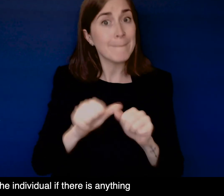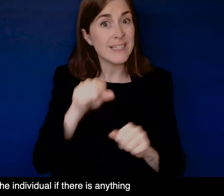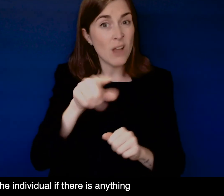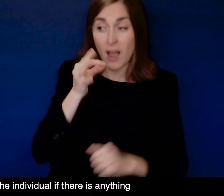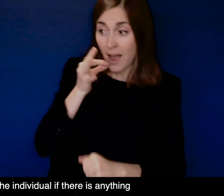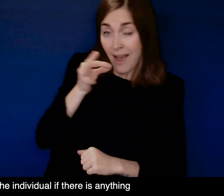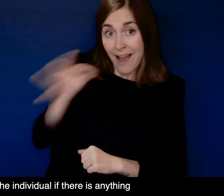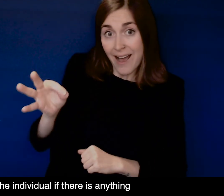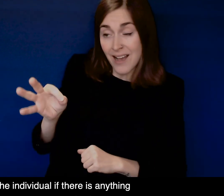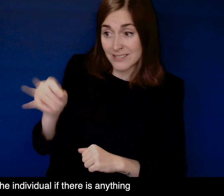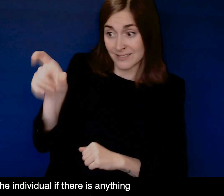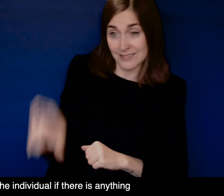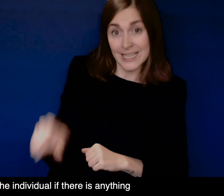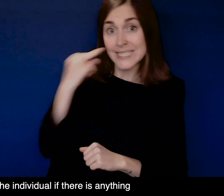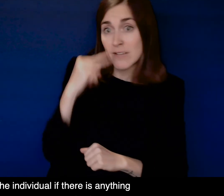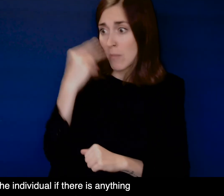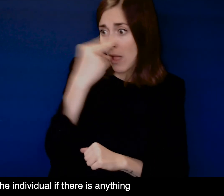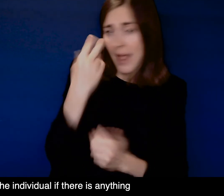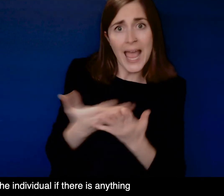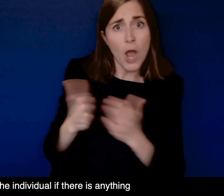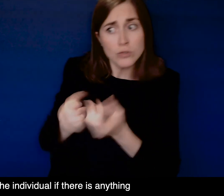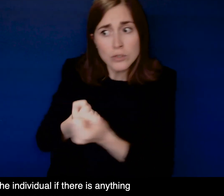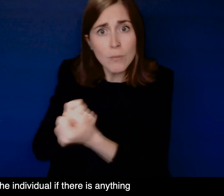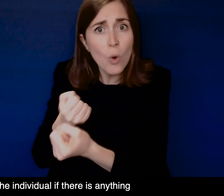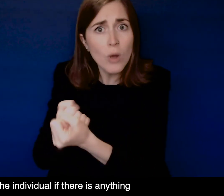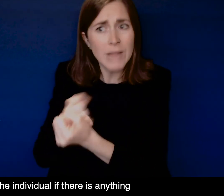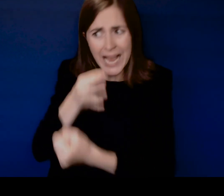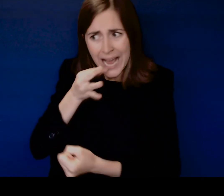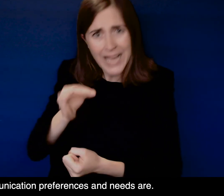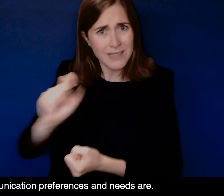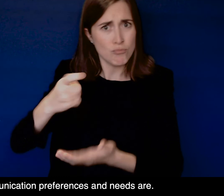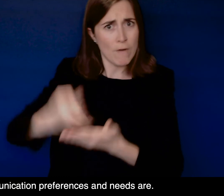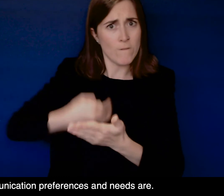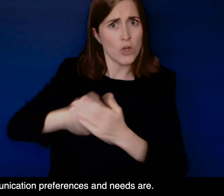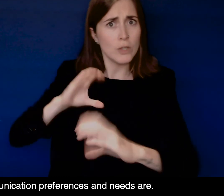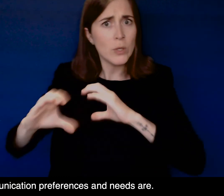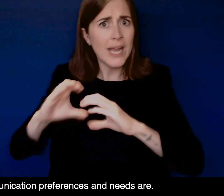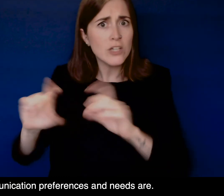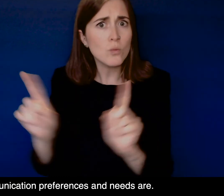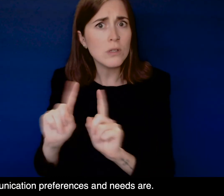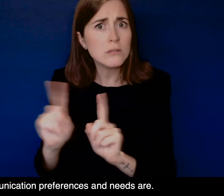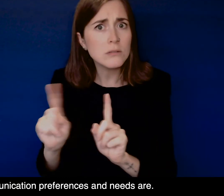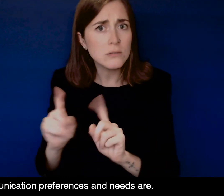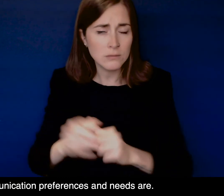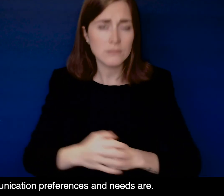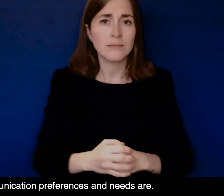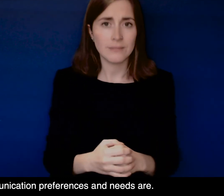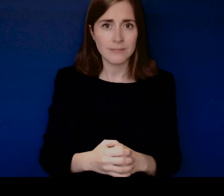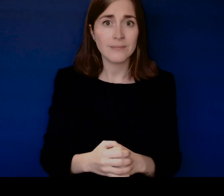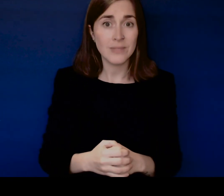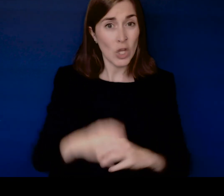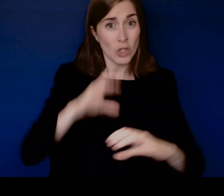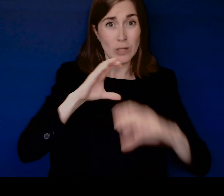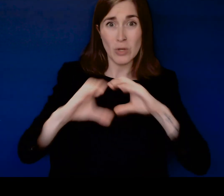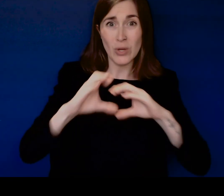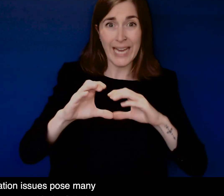Always check with the individual if there is anything you can do to support communication And ask what their communication preferences and needs are